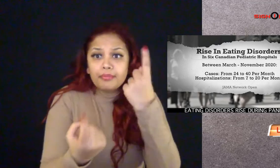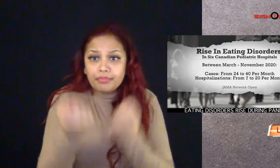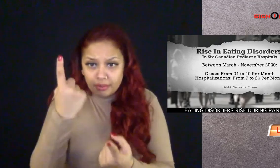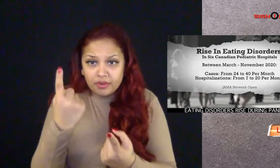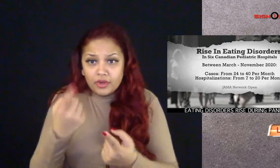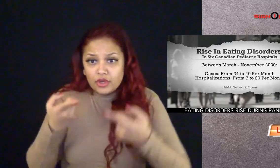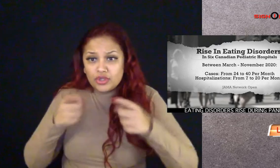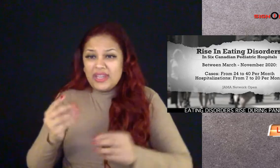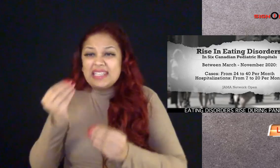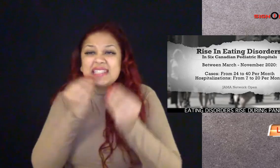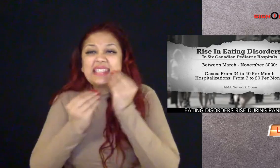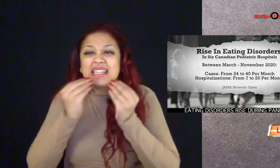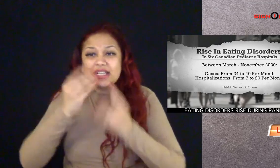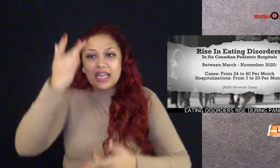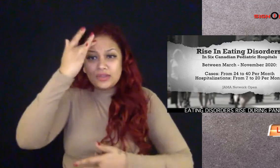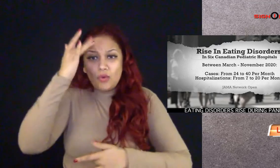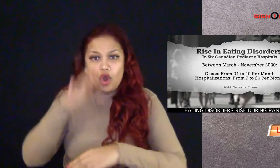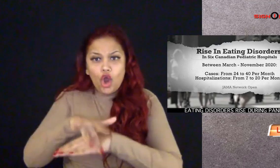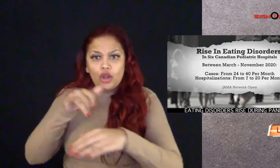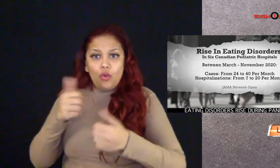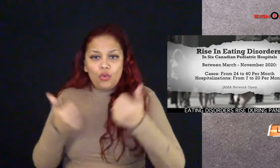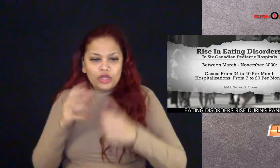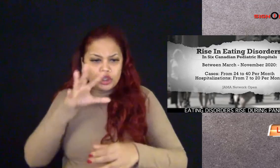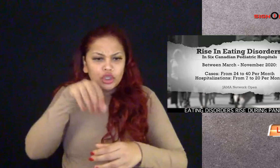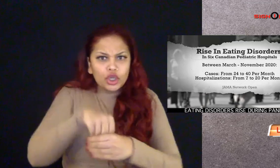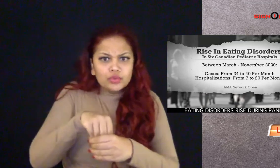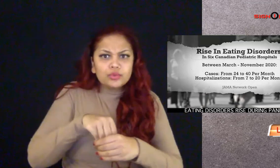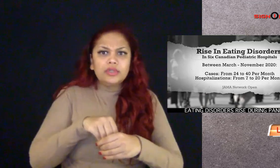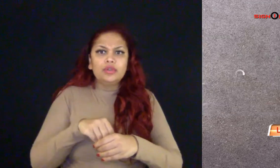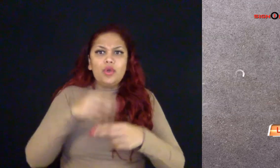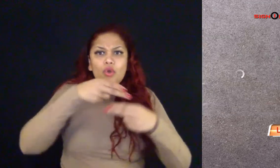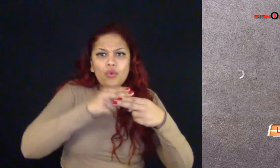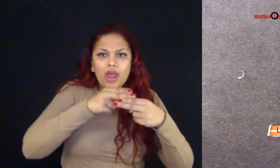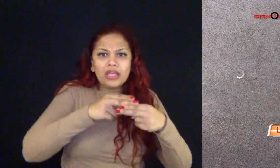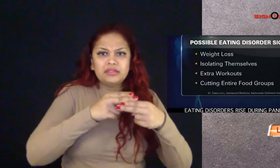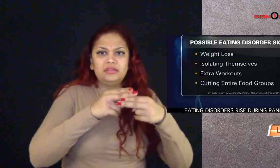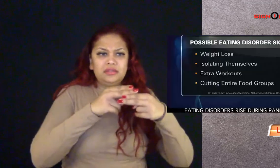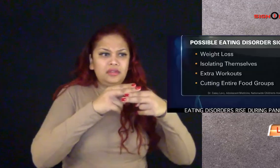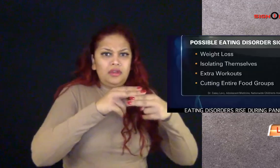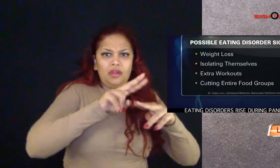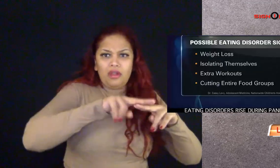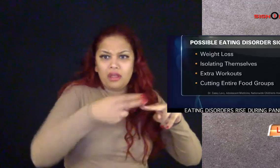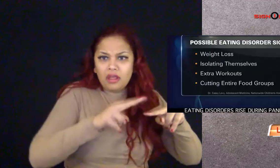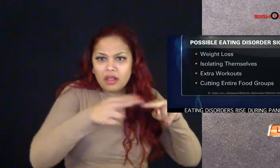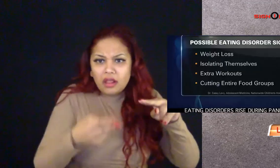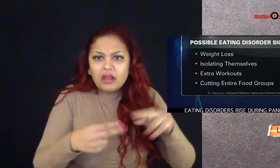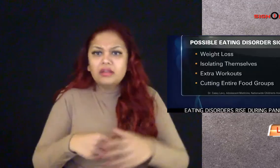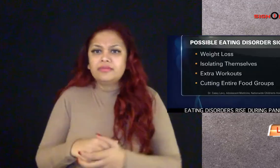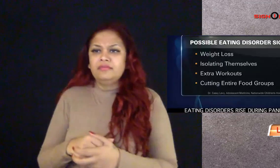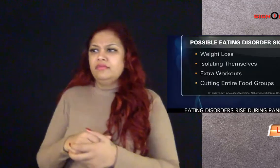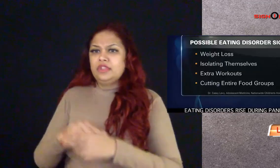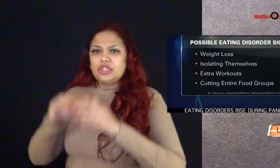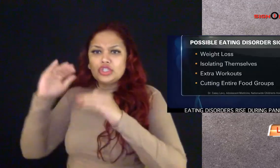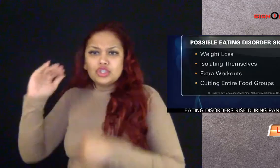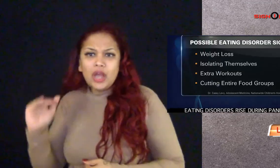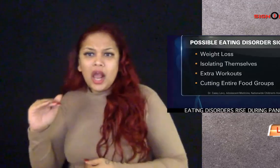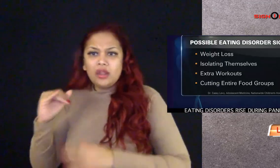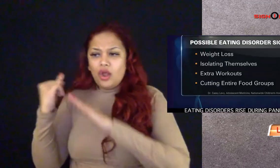an eating disorder early, which include weight loss, a